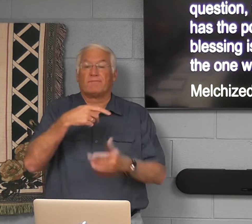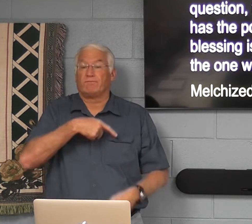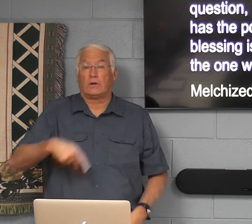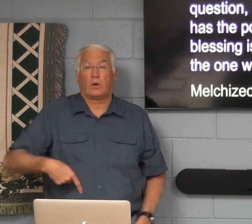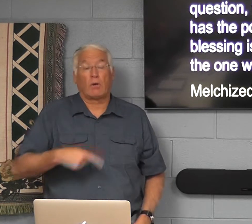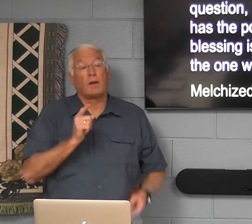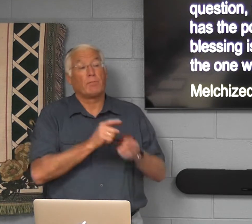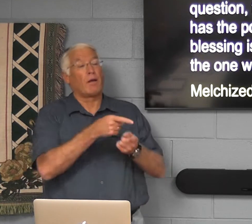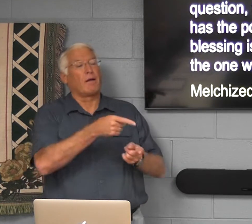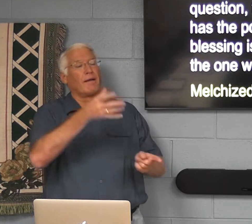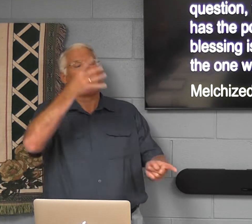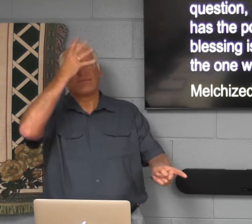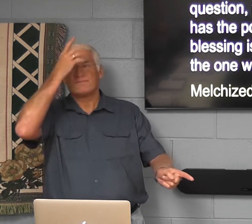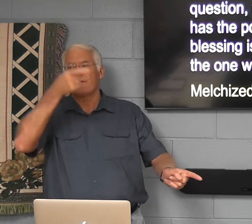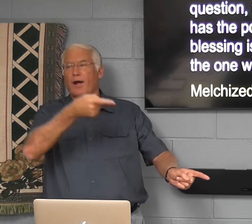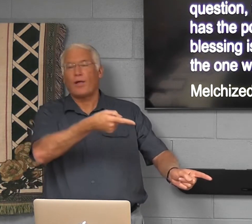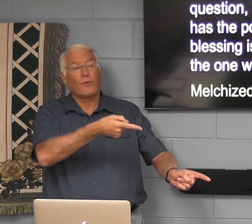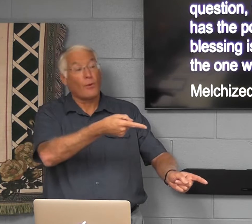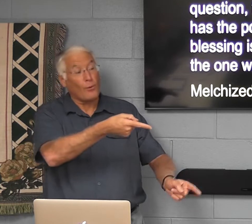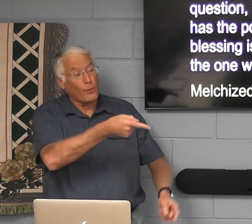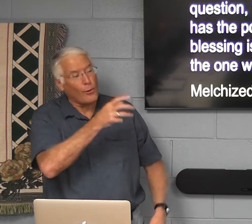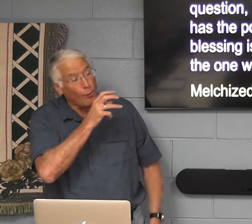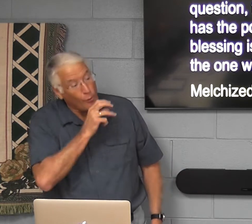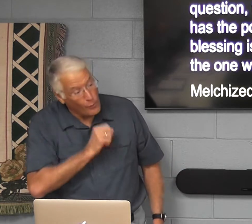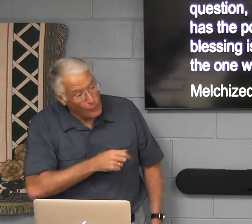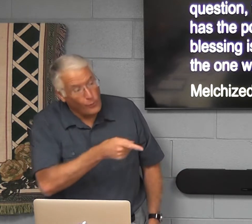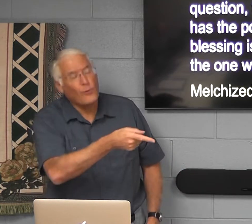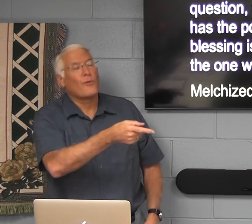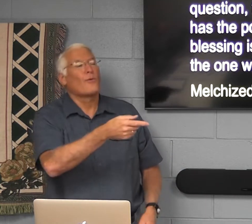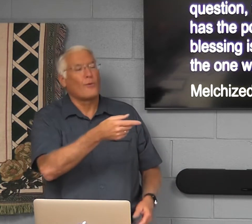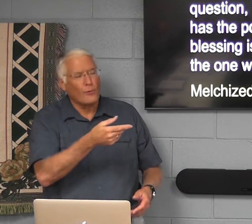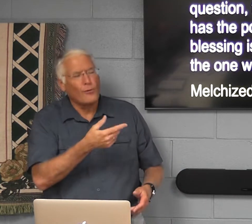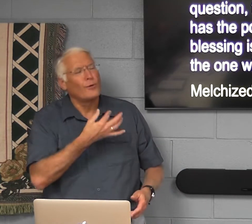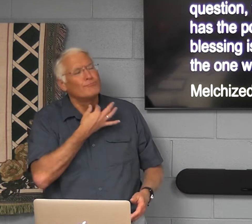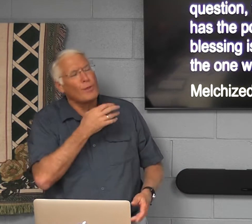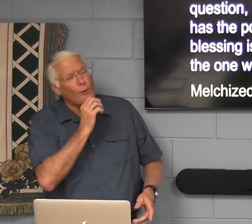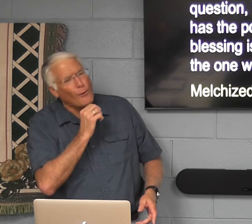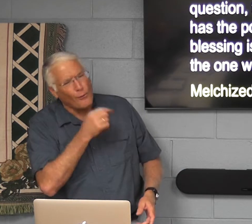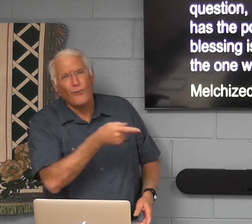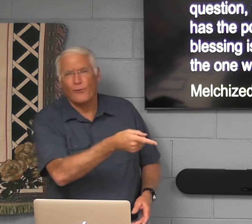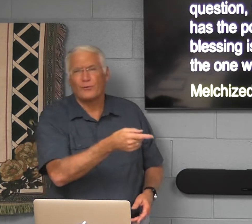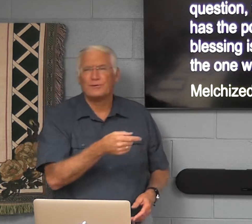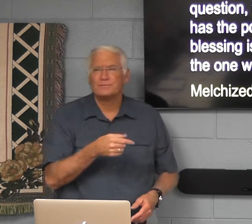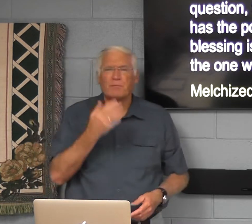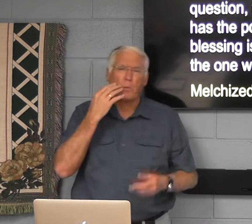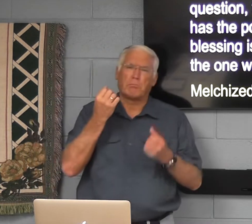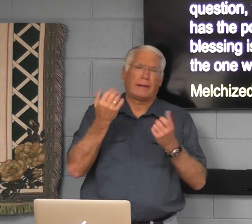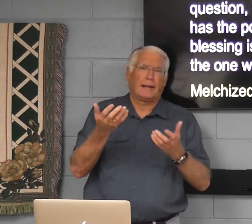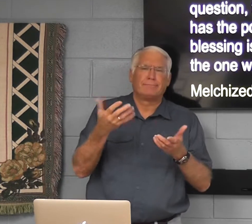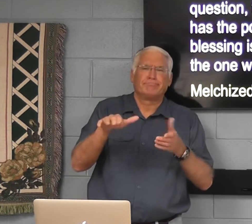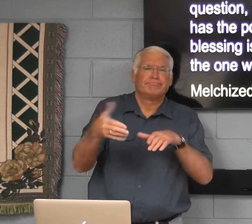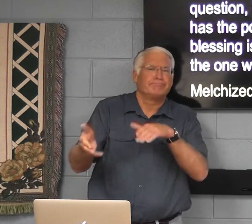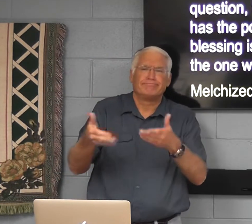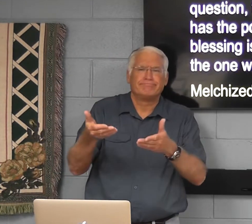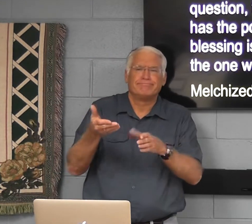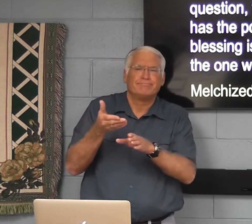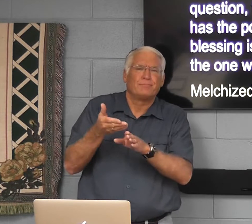you know, the Pharaoh just met Joseph's father, just curious as to how old